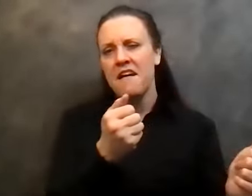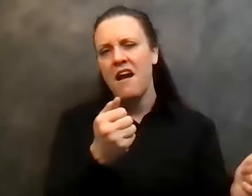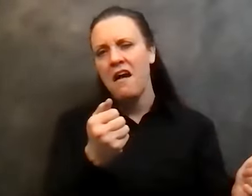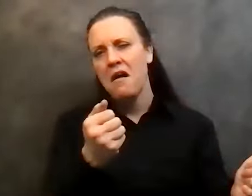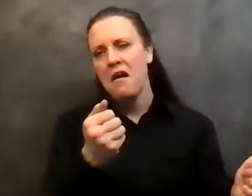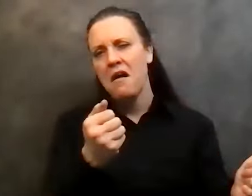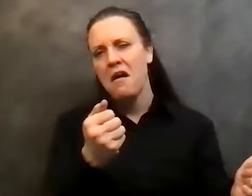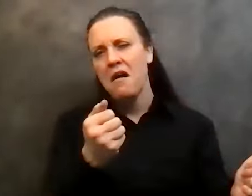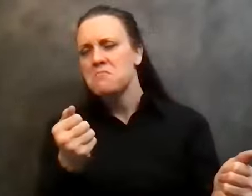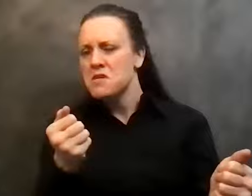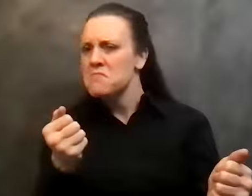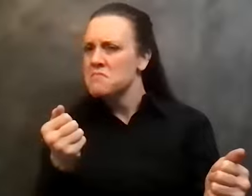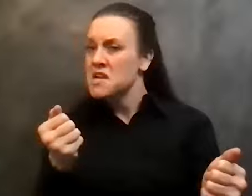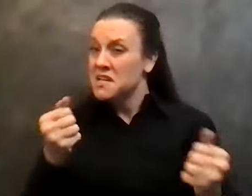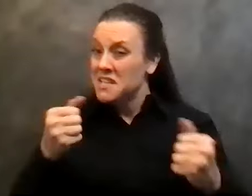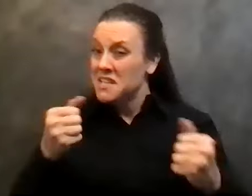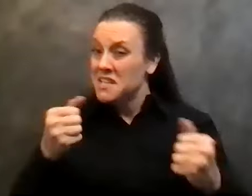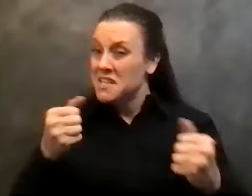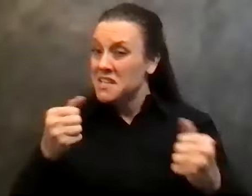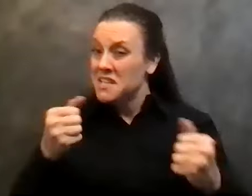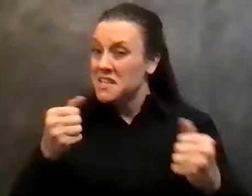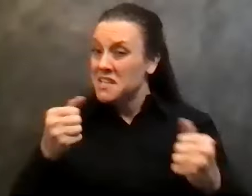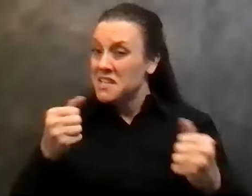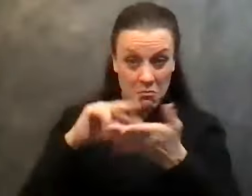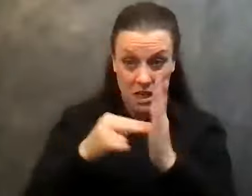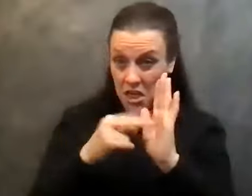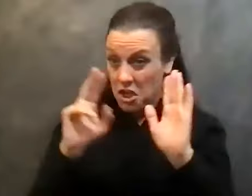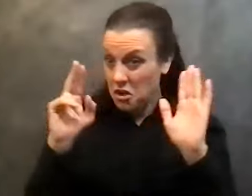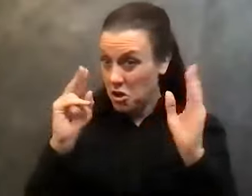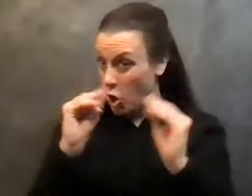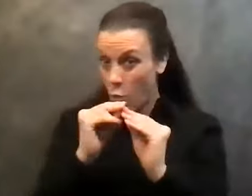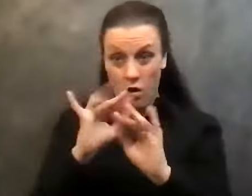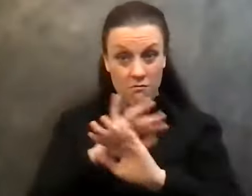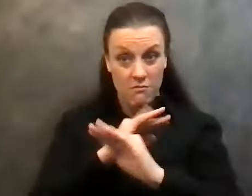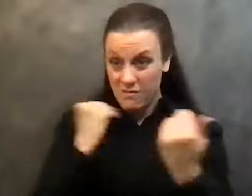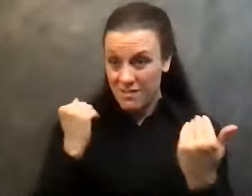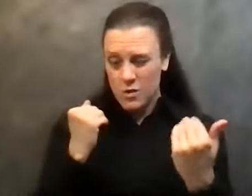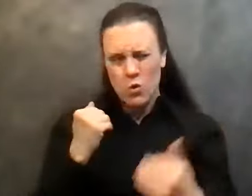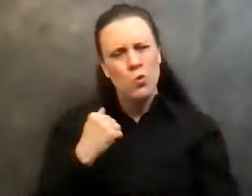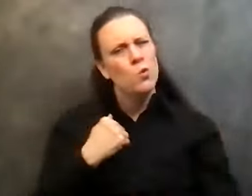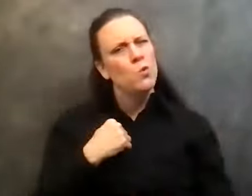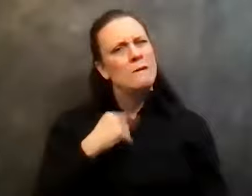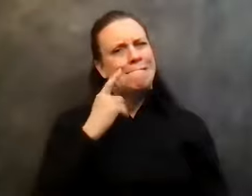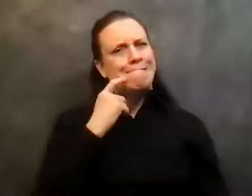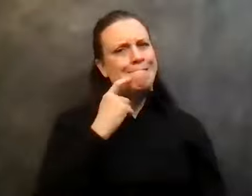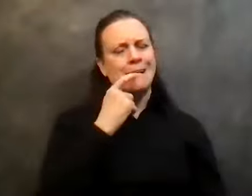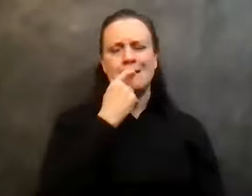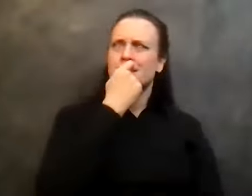completely give up drinking for good and for all. That's a pretty strong position to